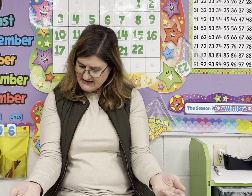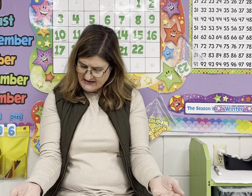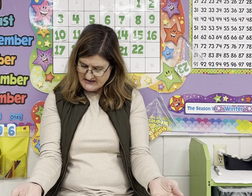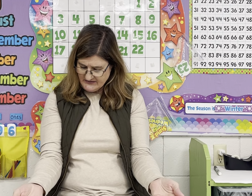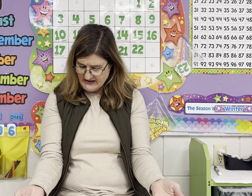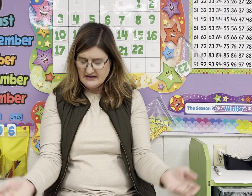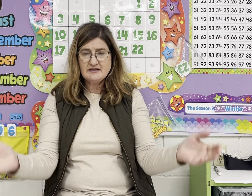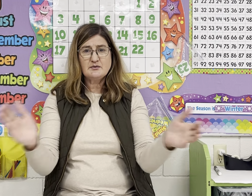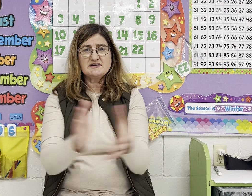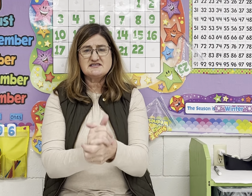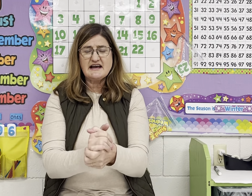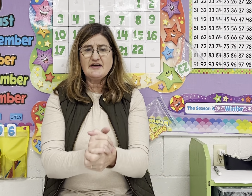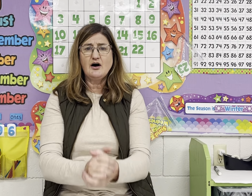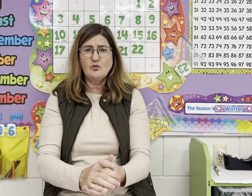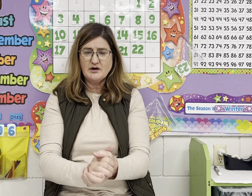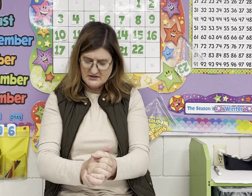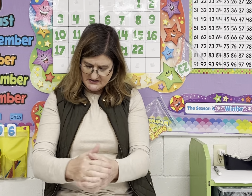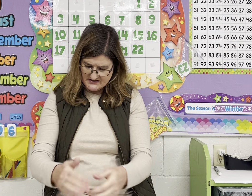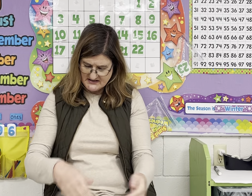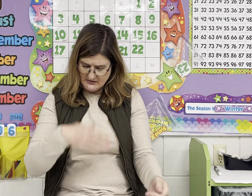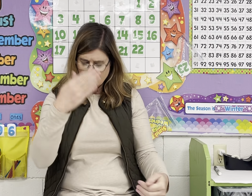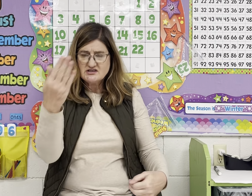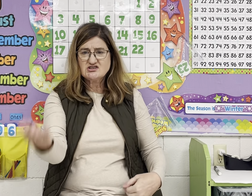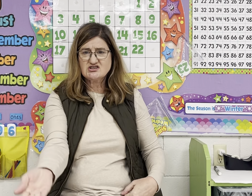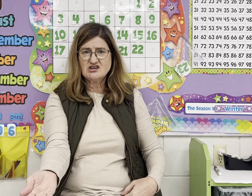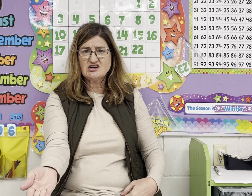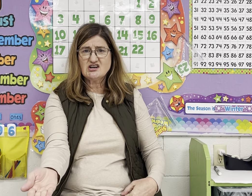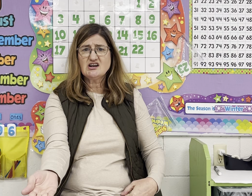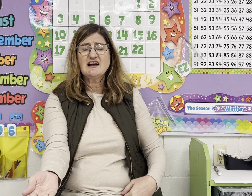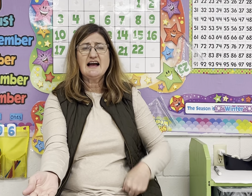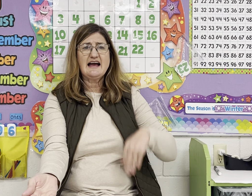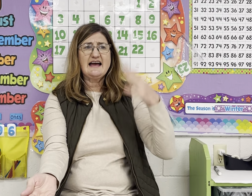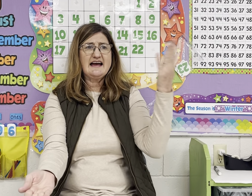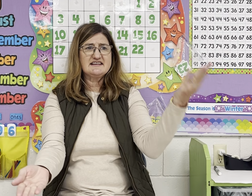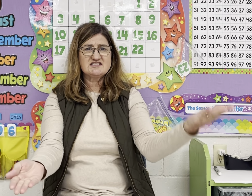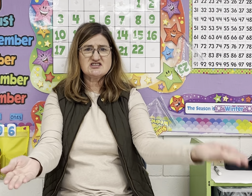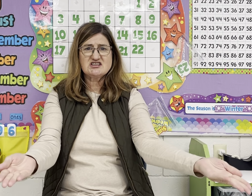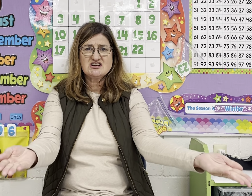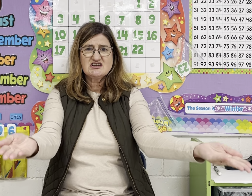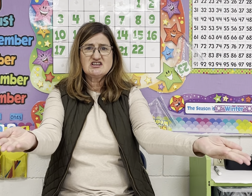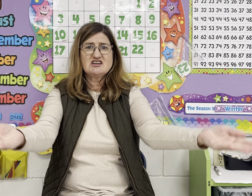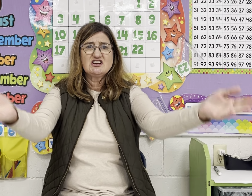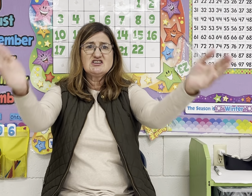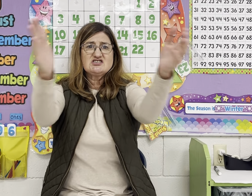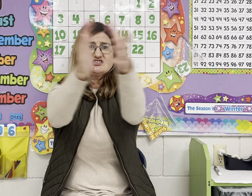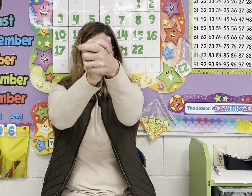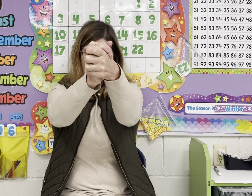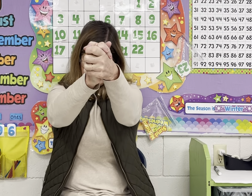end of it and then we're going to say the whole word. So, sure. At. Shirt.